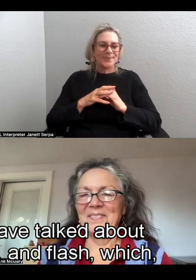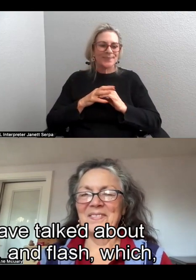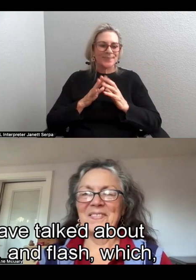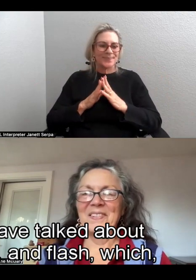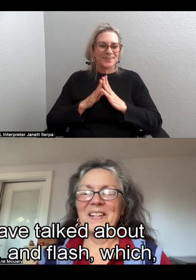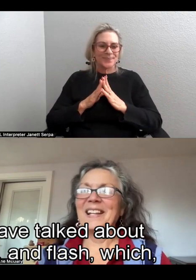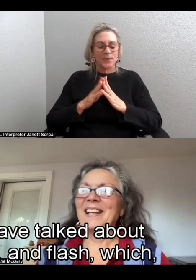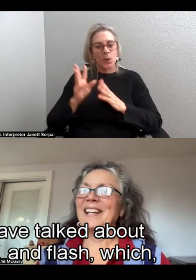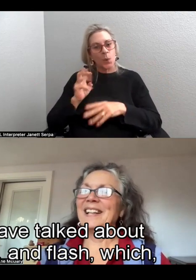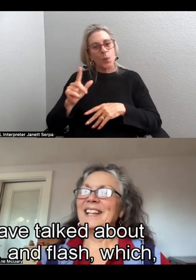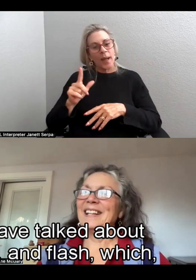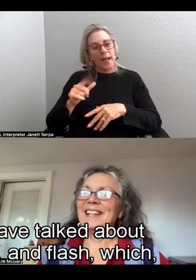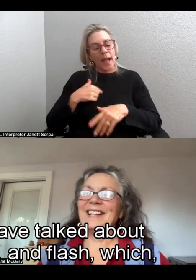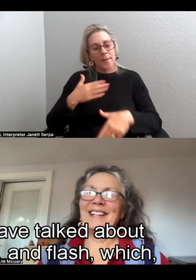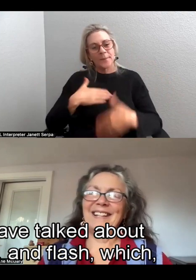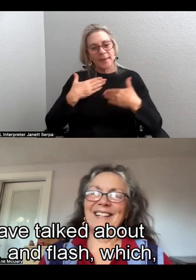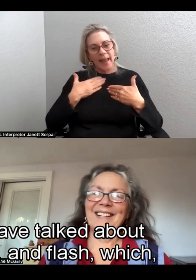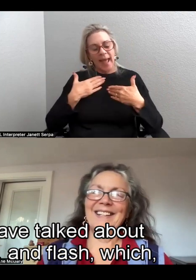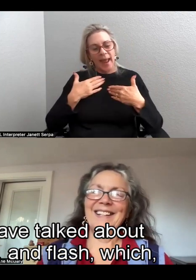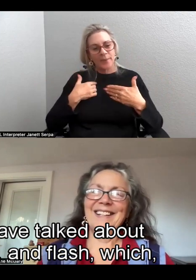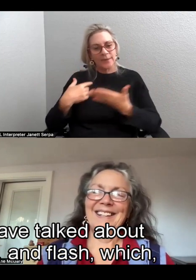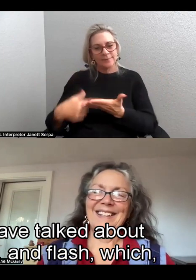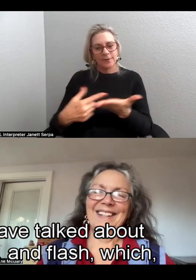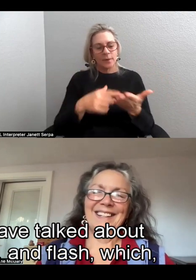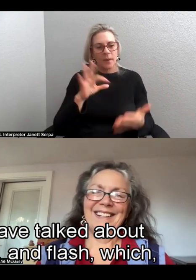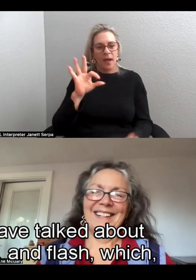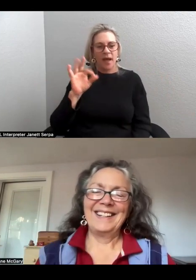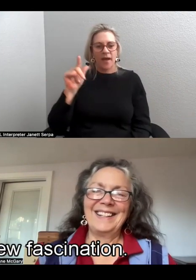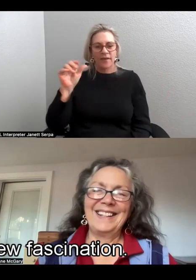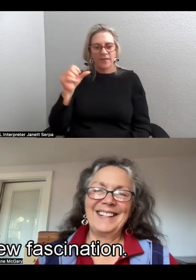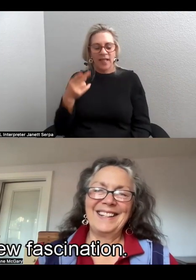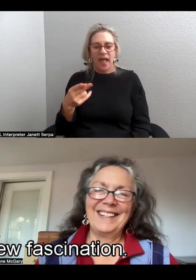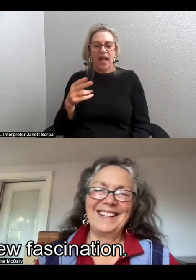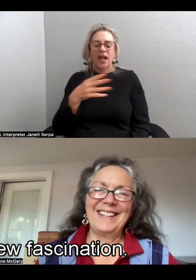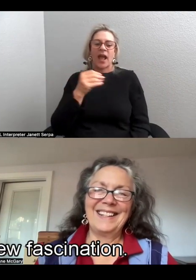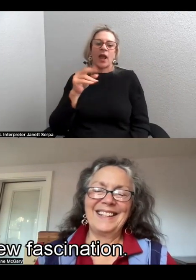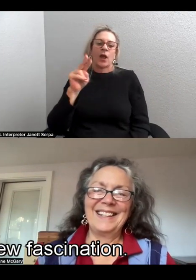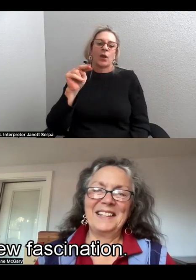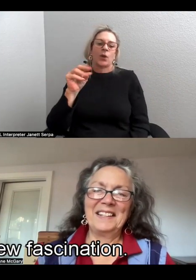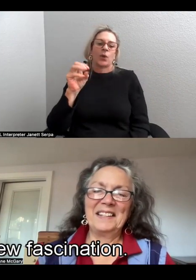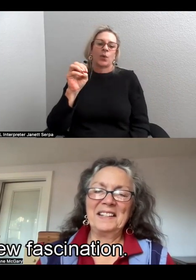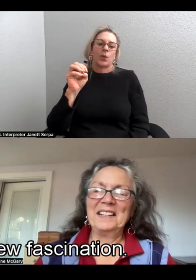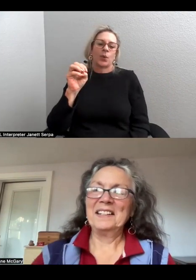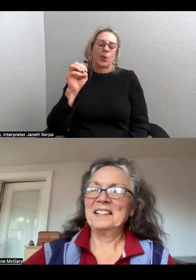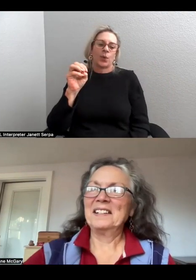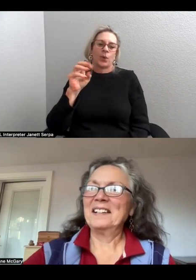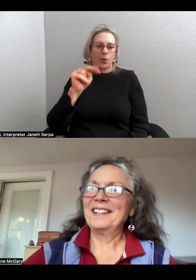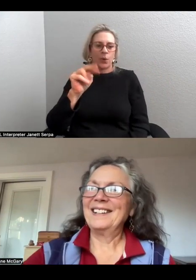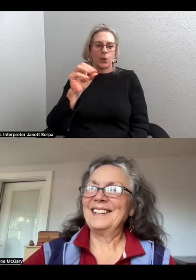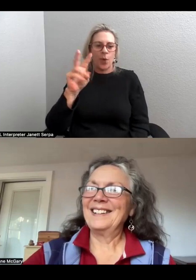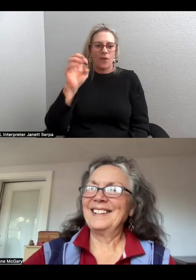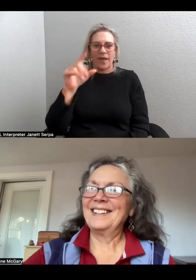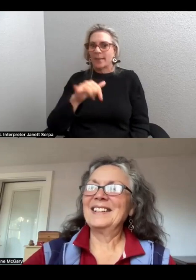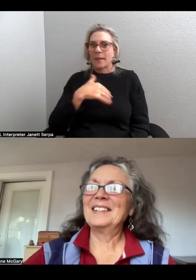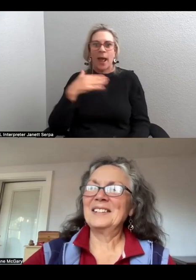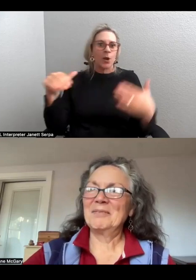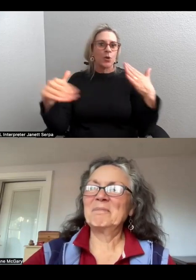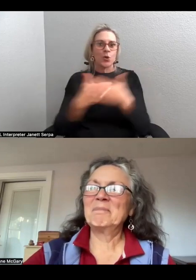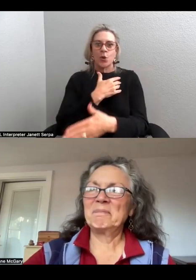Well, I'm glad to have talked about Flash and the novella and Flash, which again is my new fascination.